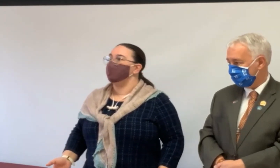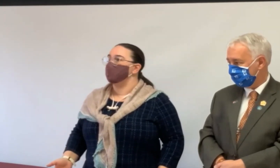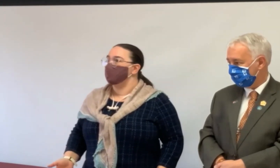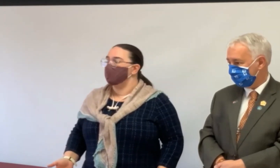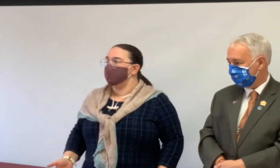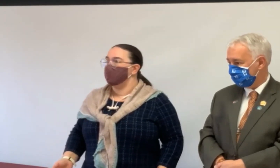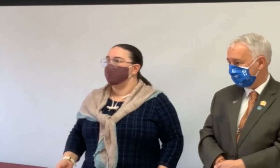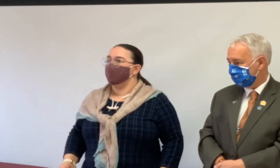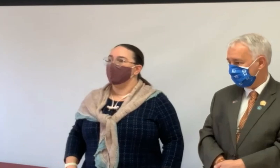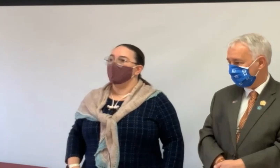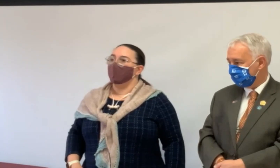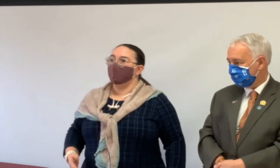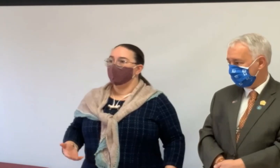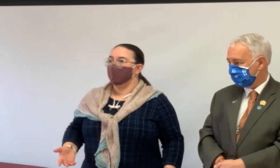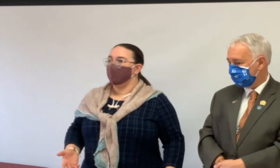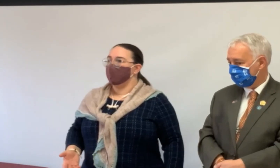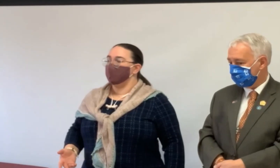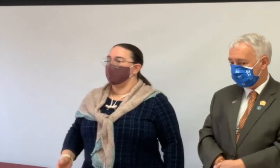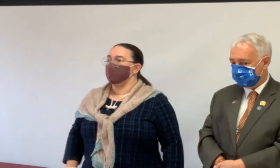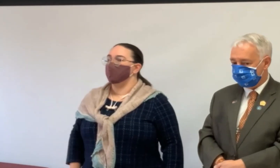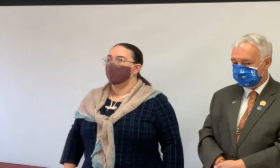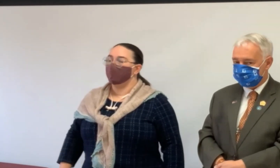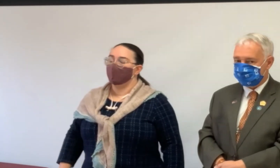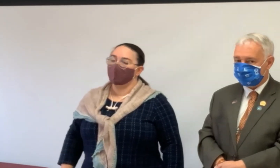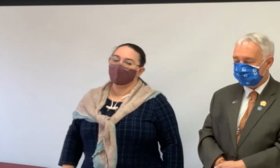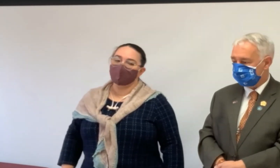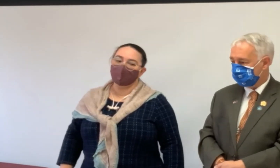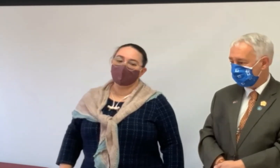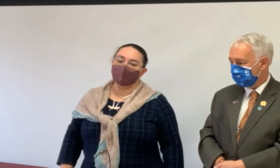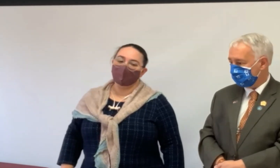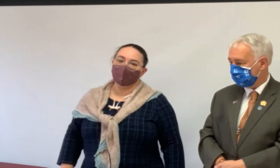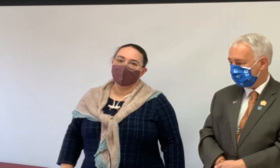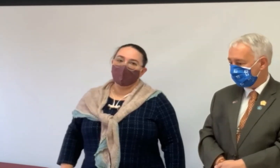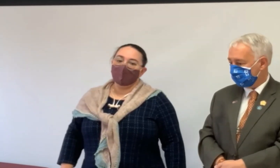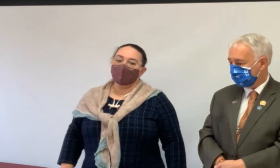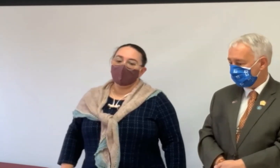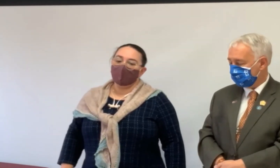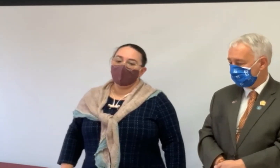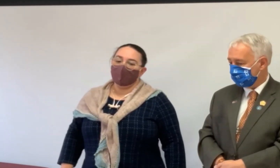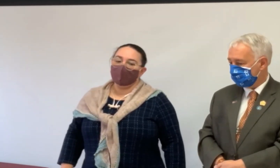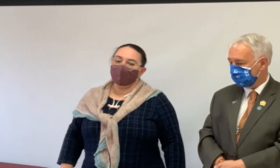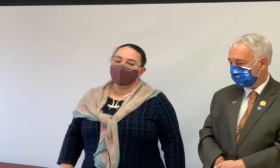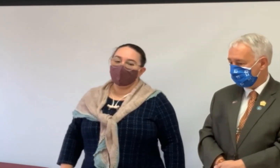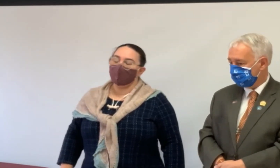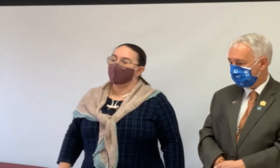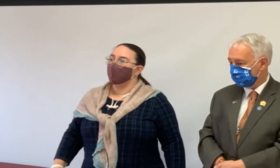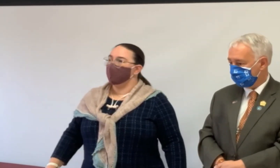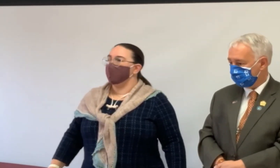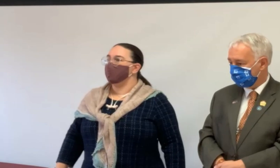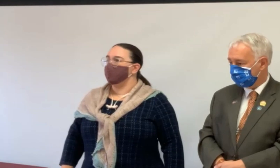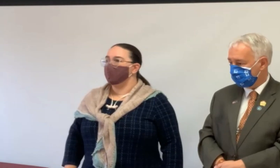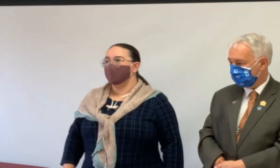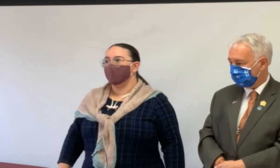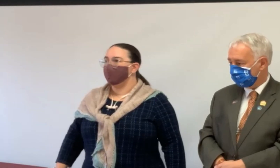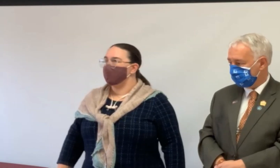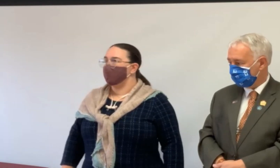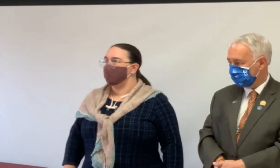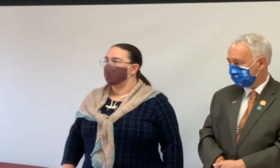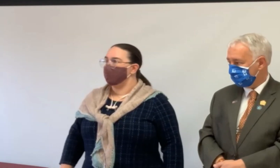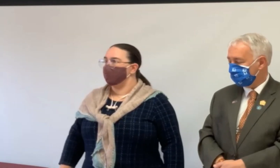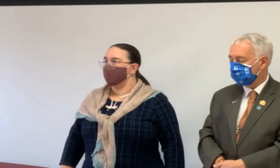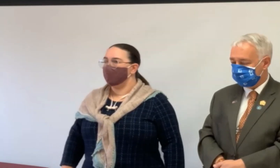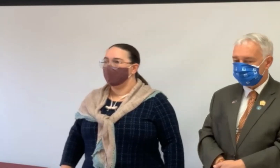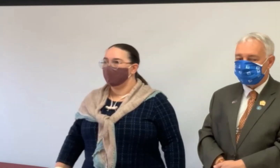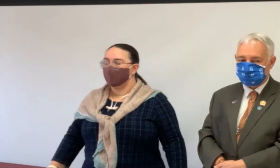you all the options that you need. And we really want to make sure you have all those choices. So, um, so it's no pressure and it's a lot of